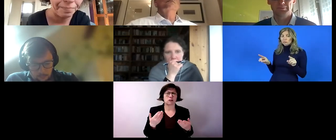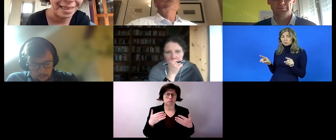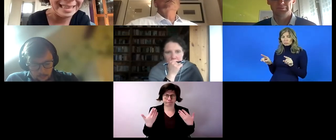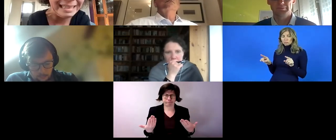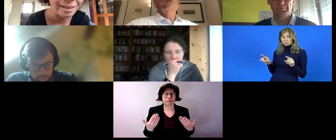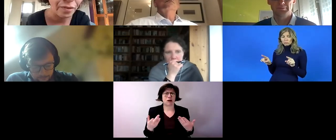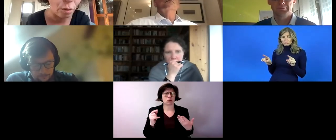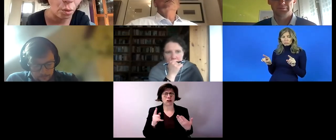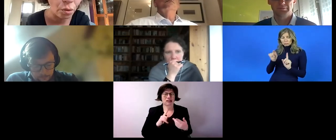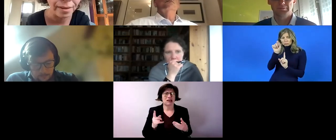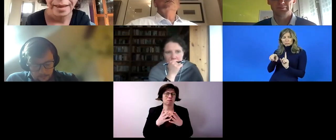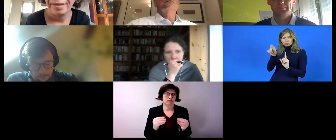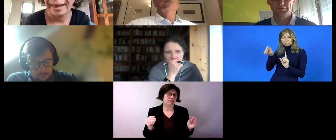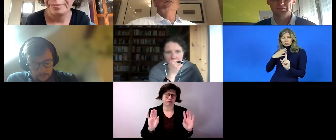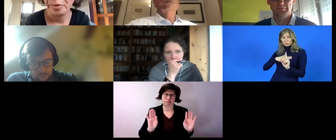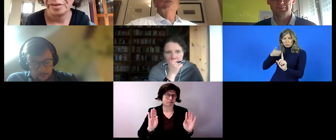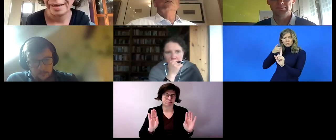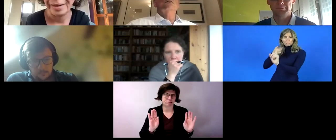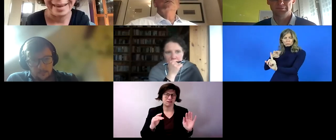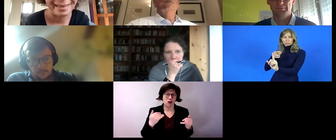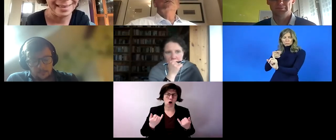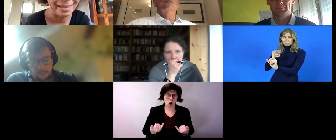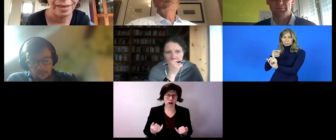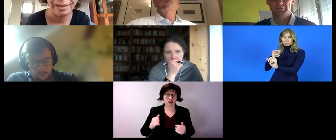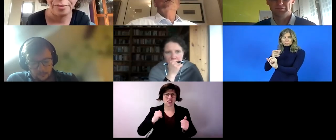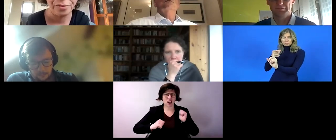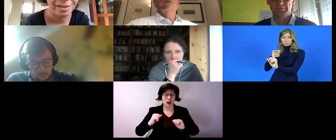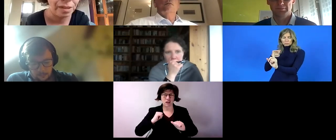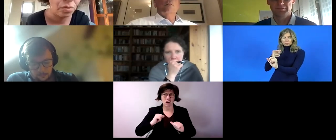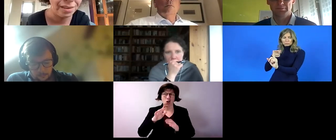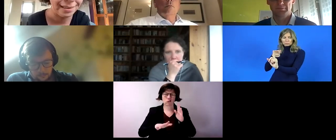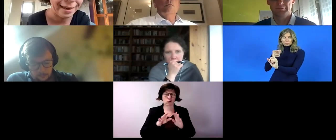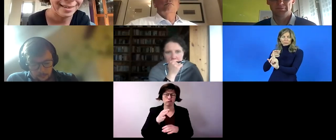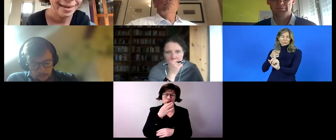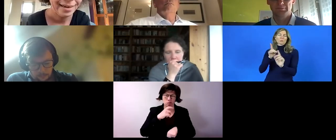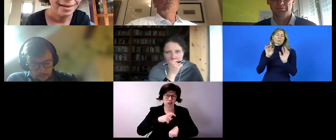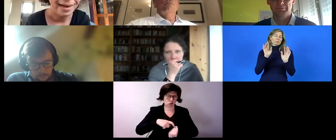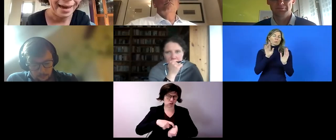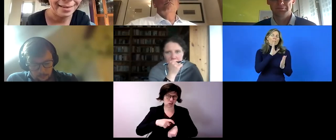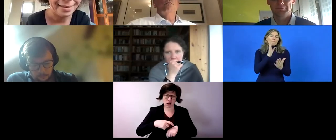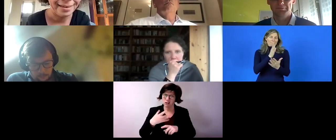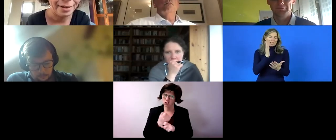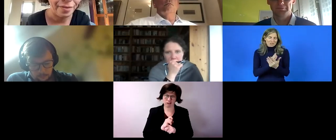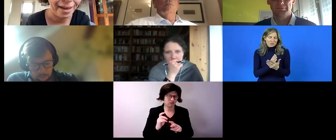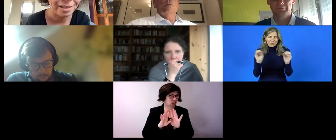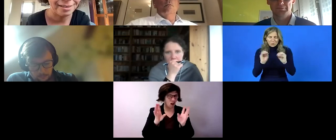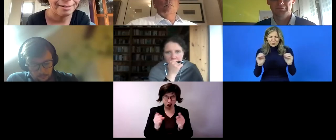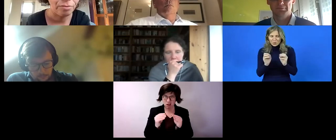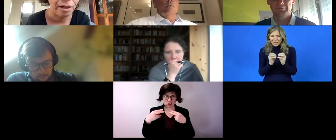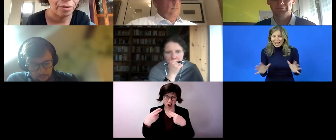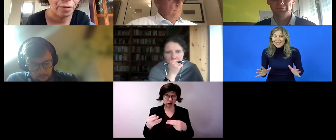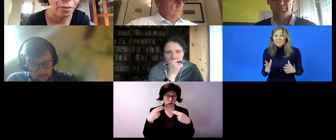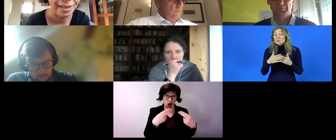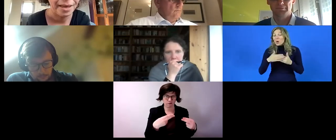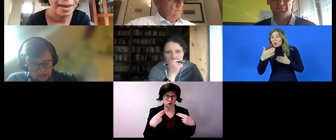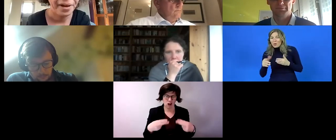concerned and this means that nothing will be lost unfortunately in the 15 minutes that remain we don't have